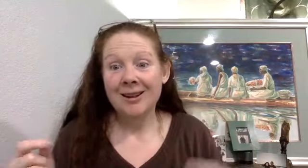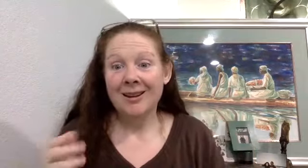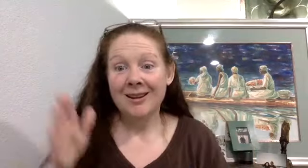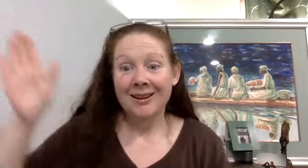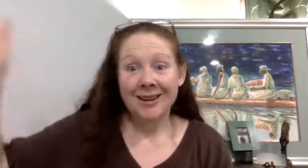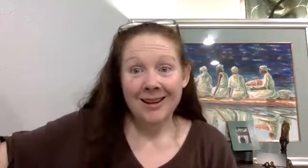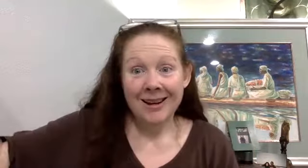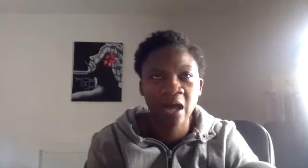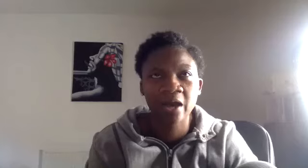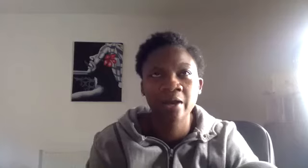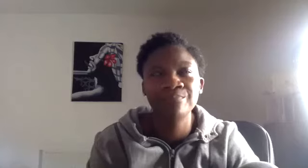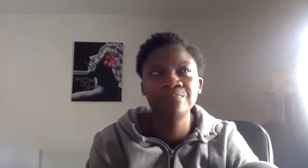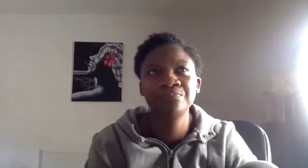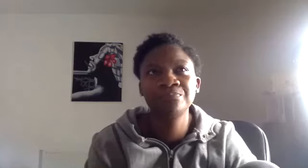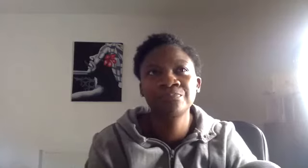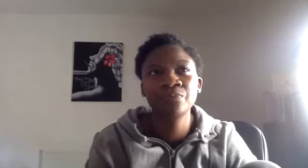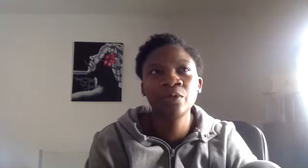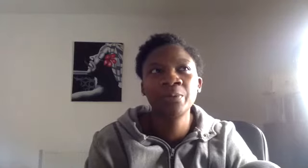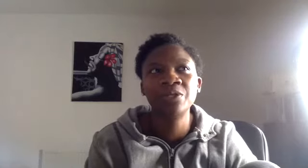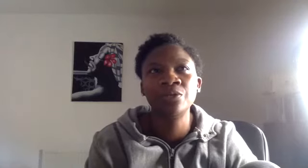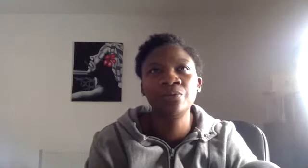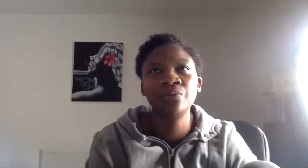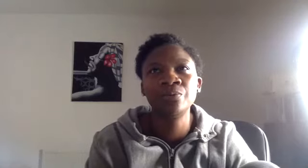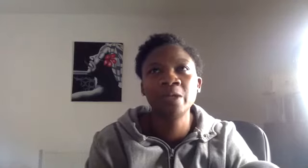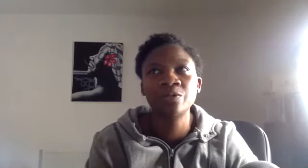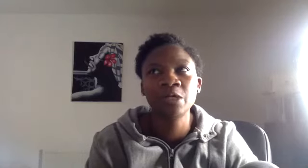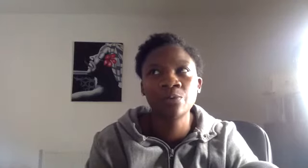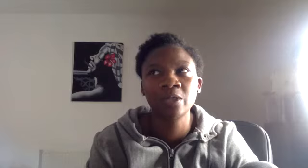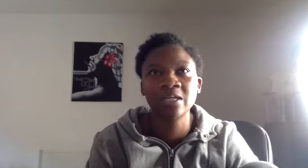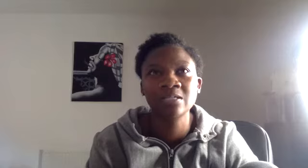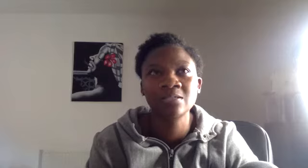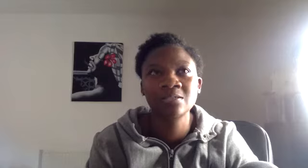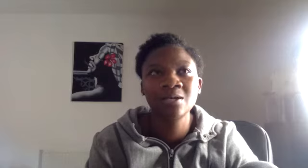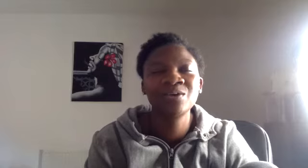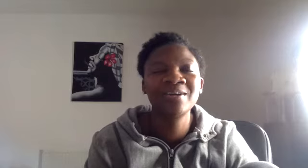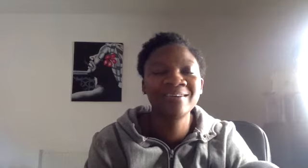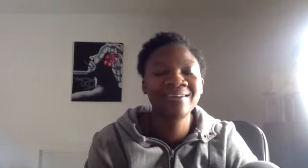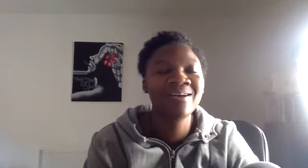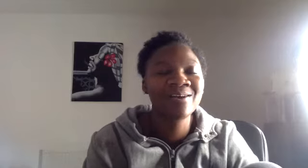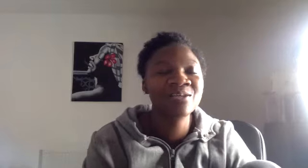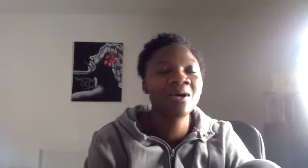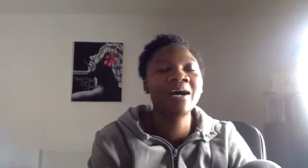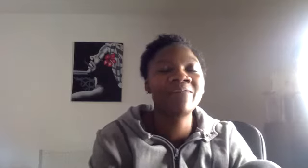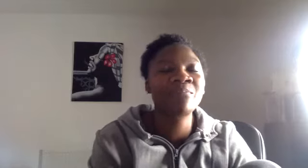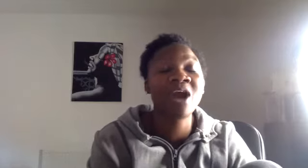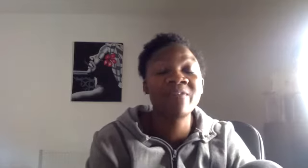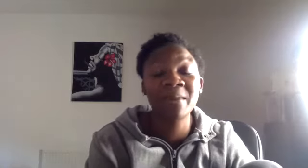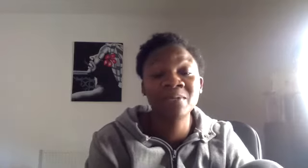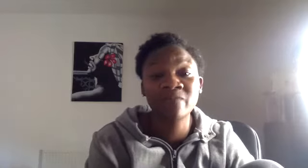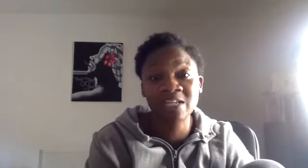Yeah. think that, um, when you, when you look at what this, so I have a private member's Facebook